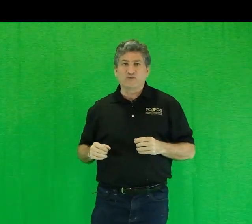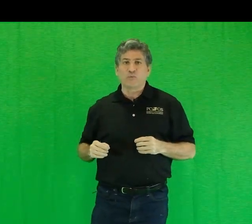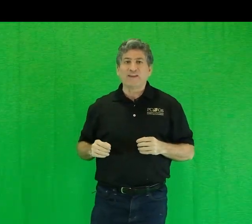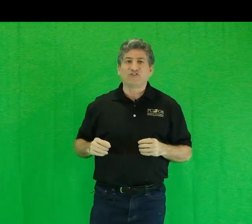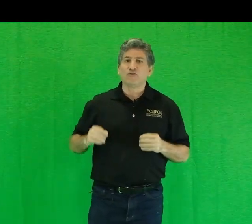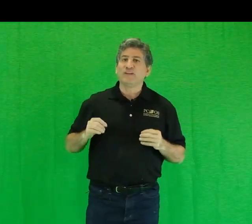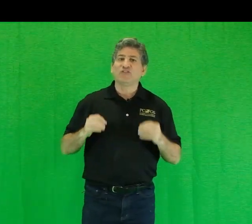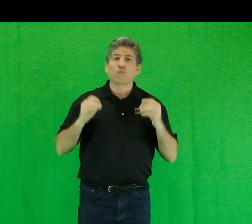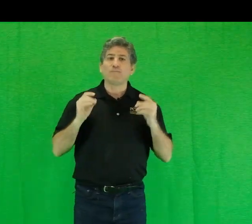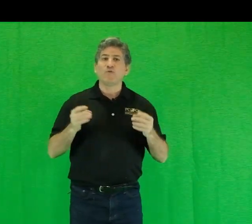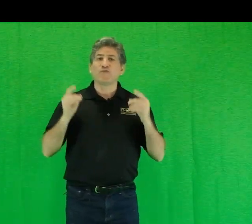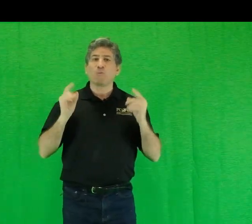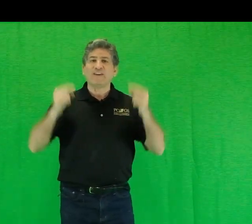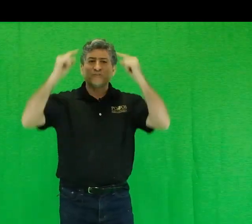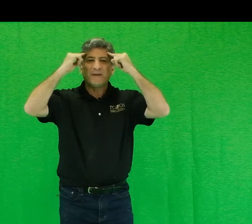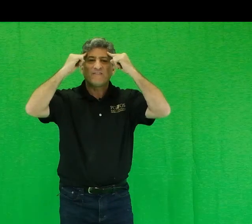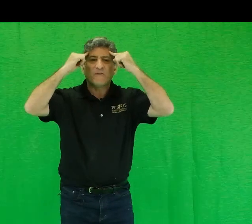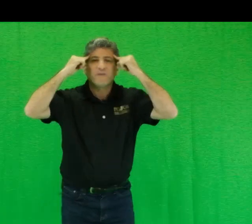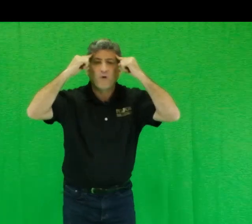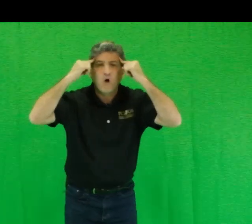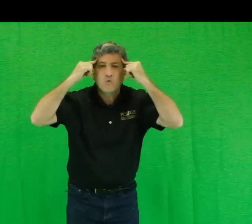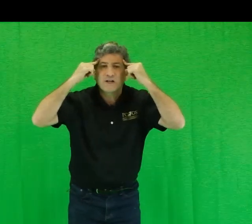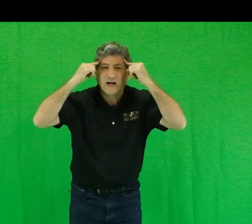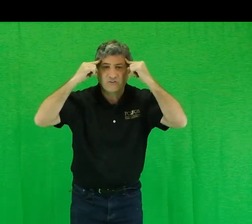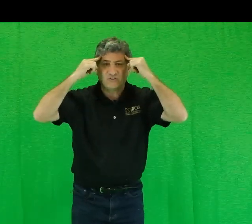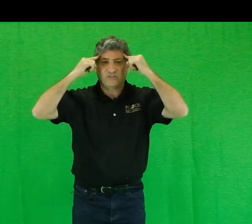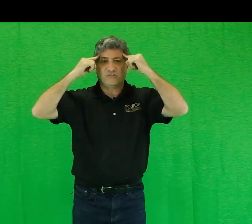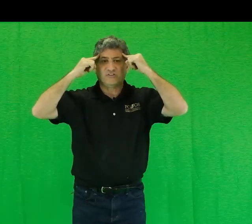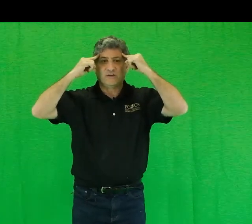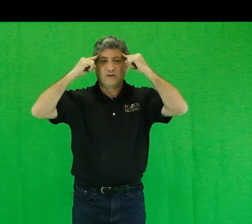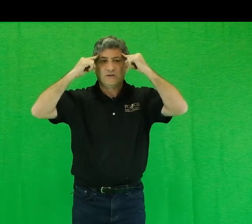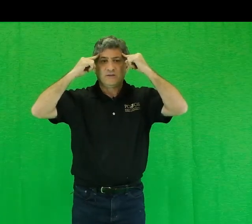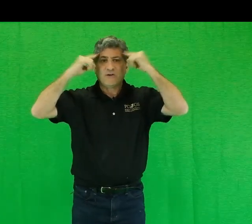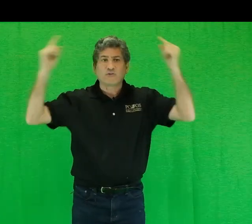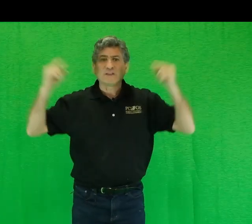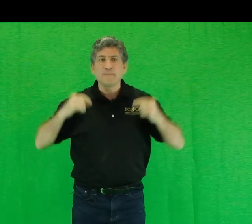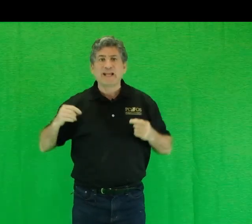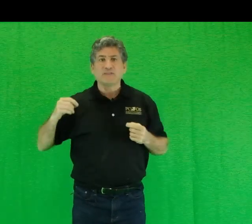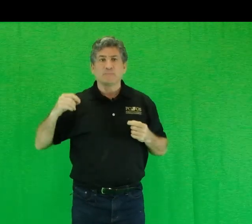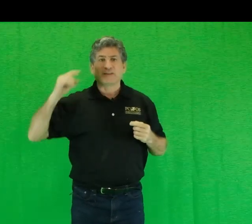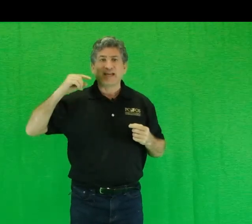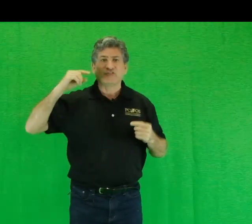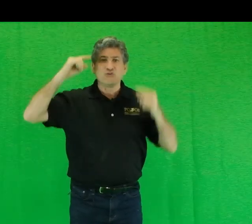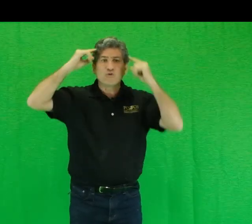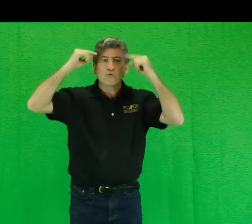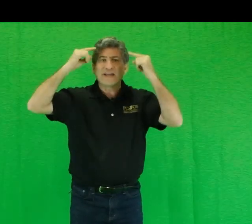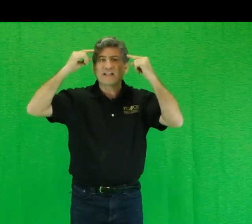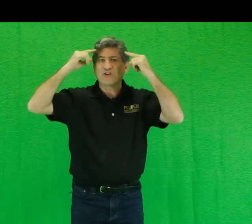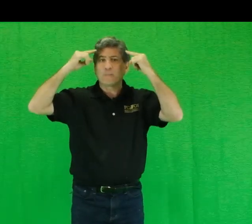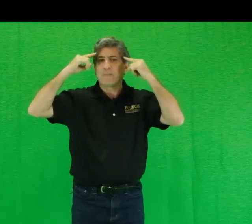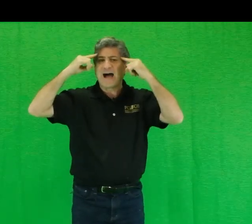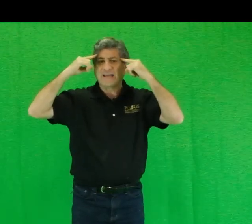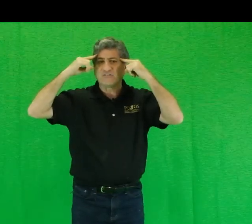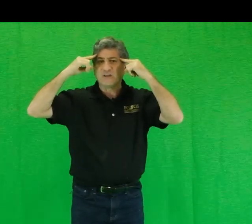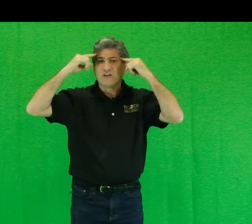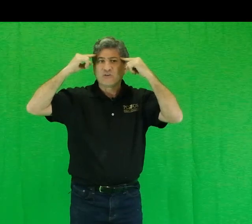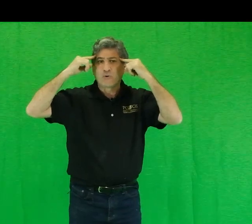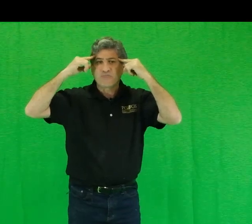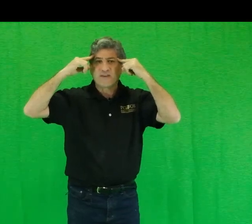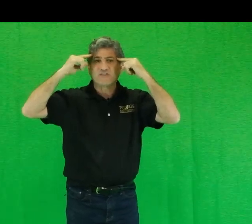waste, you need to remove the waste bin from your own consciousness. You have to eliminate the place you created in your mind to put things